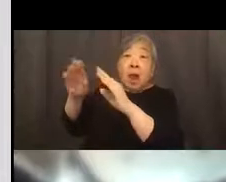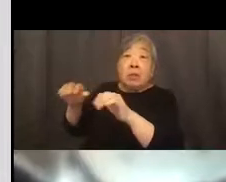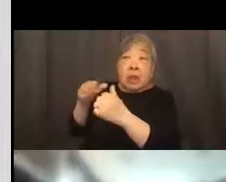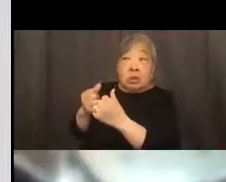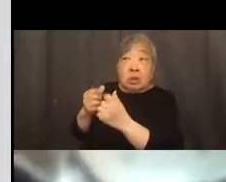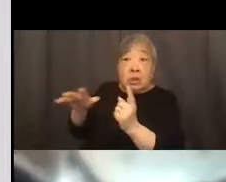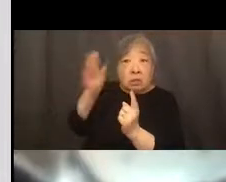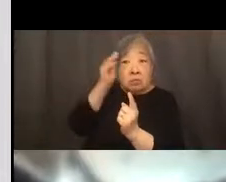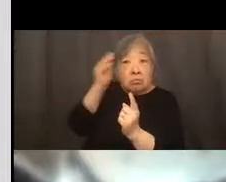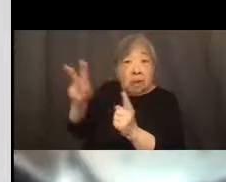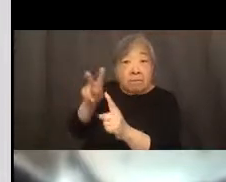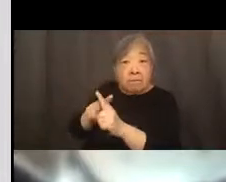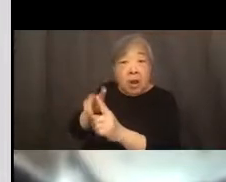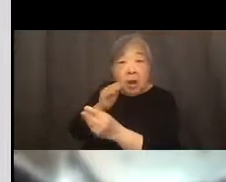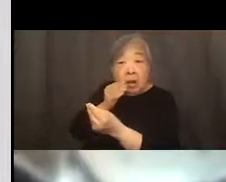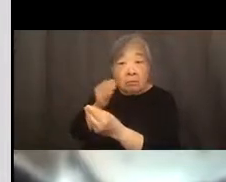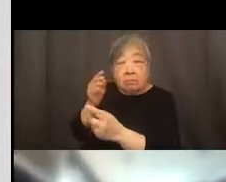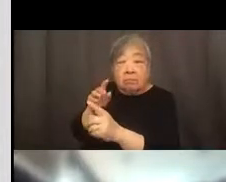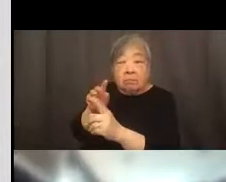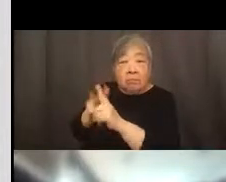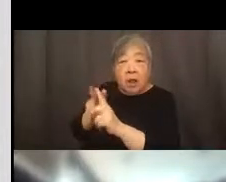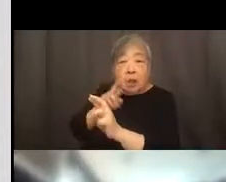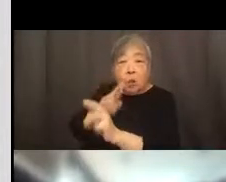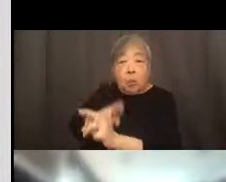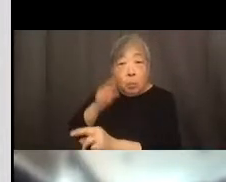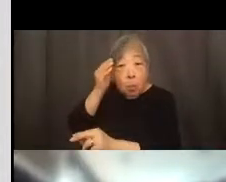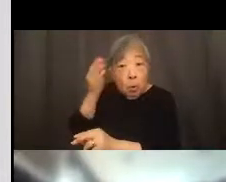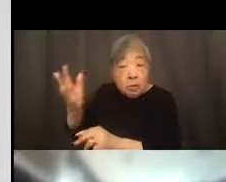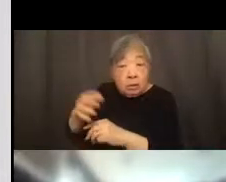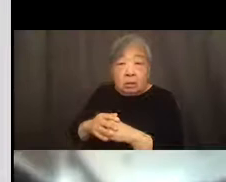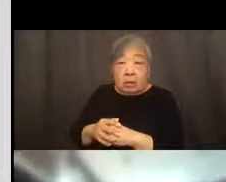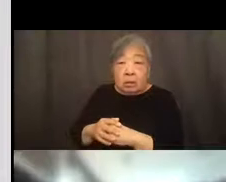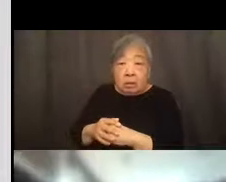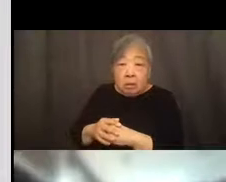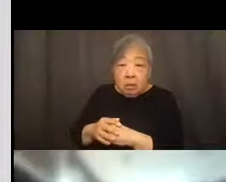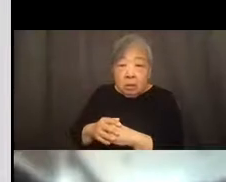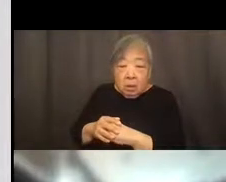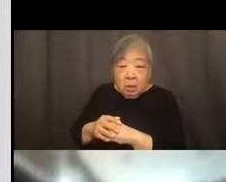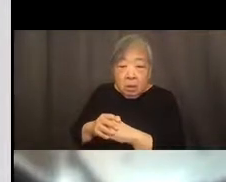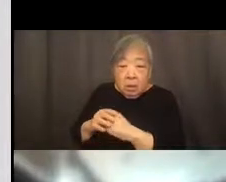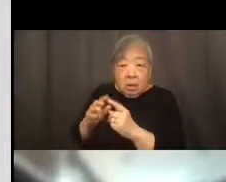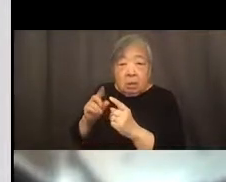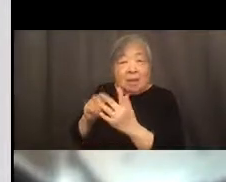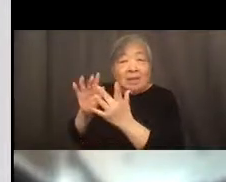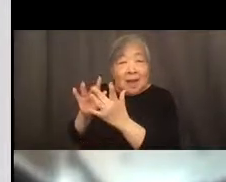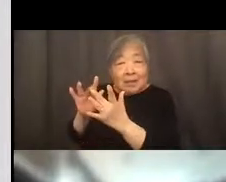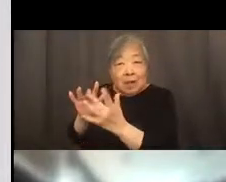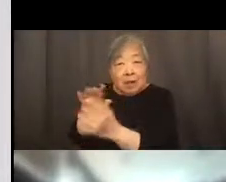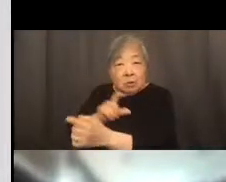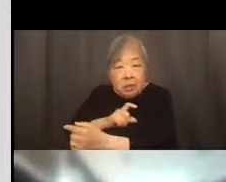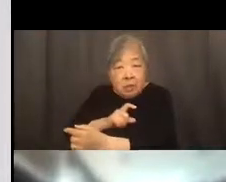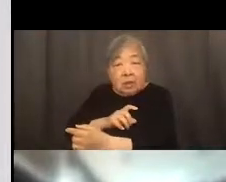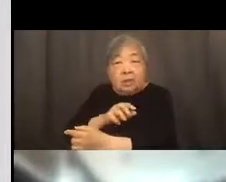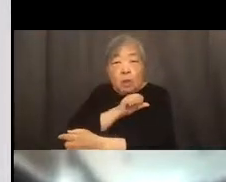with those complaints. Um, we, uh, obviously the conduct is criminal to contact the authorities. Often the